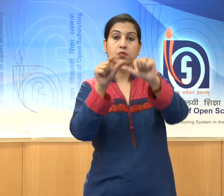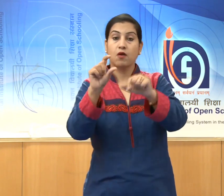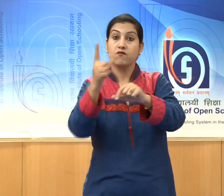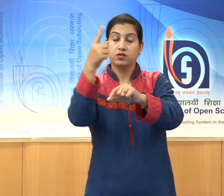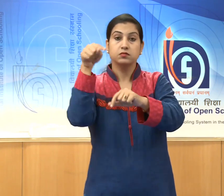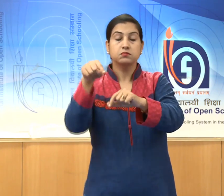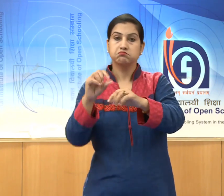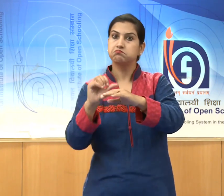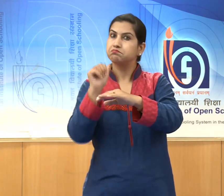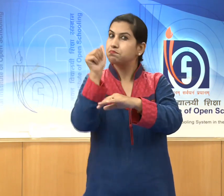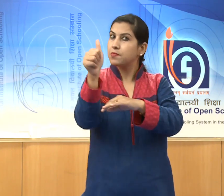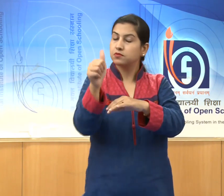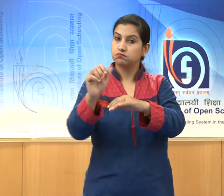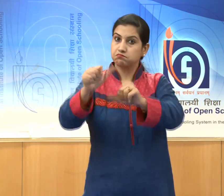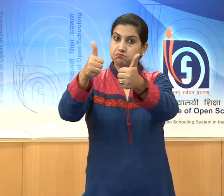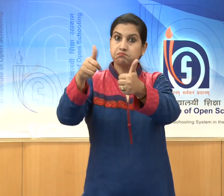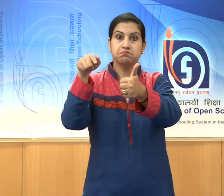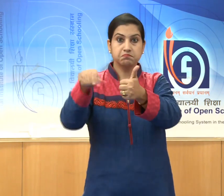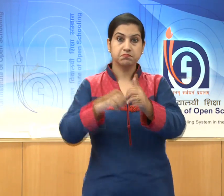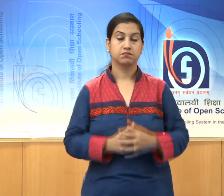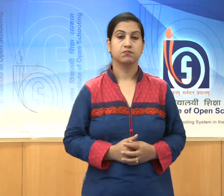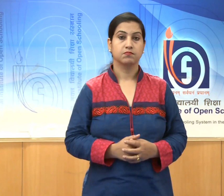the Kushanas.